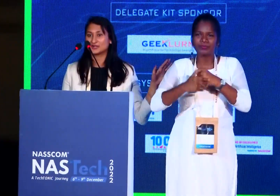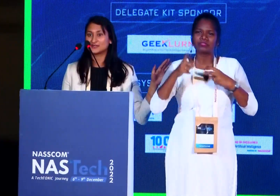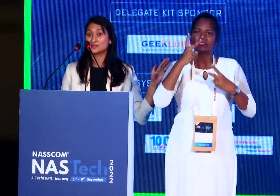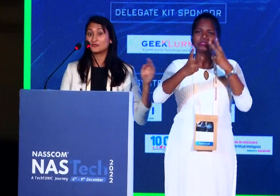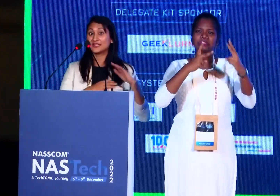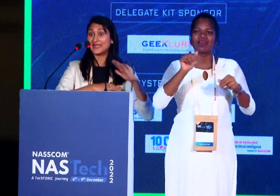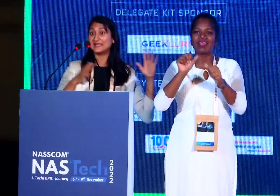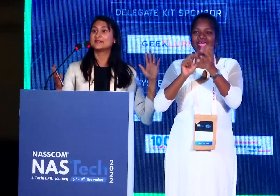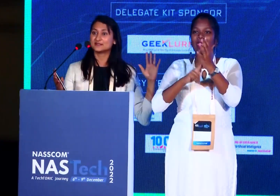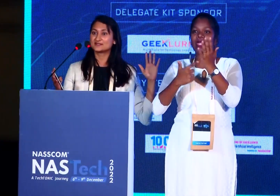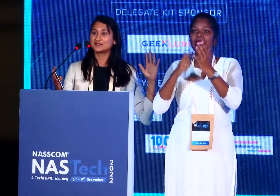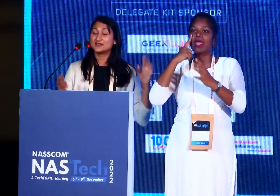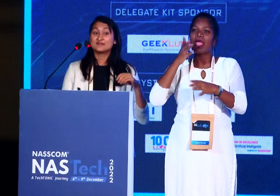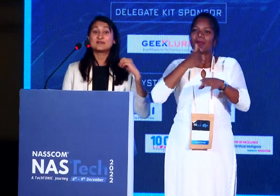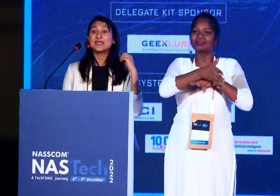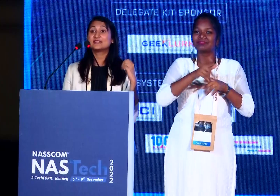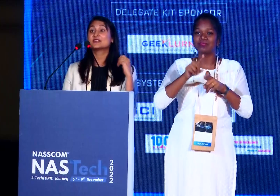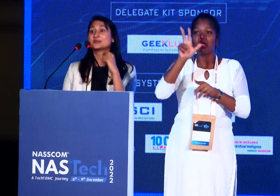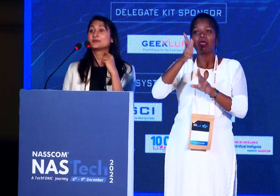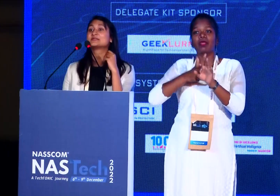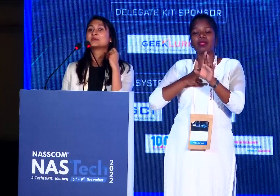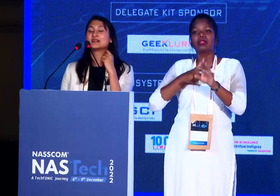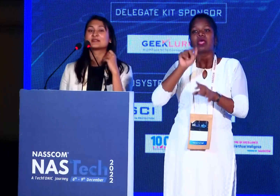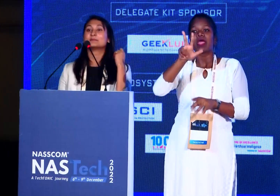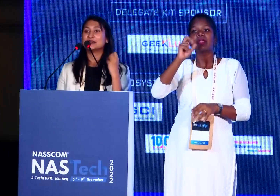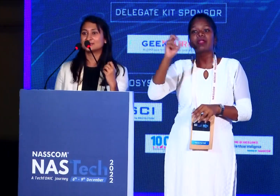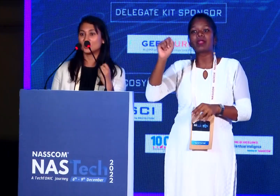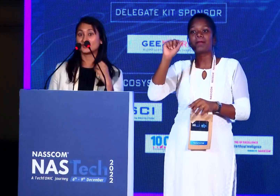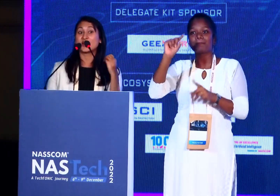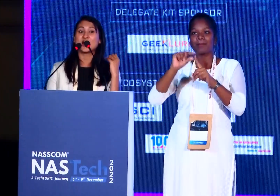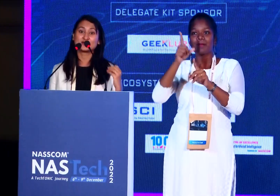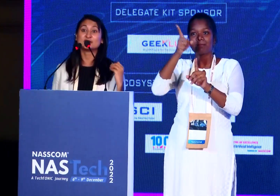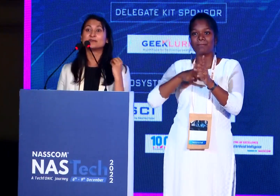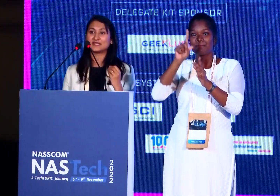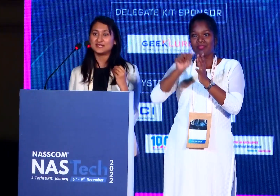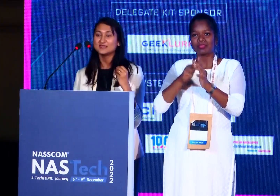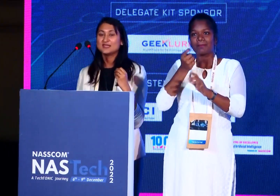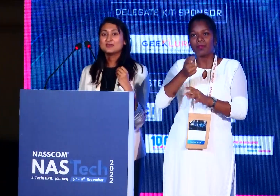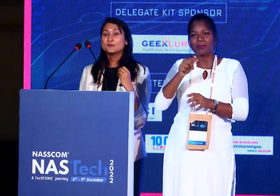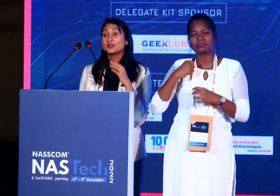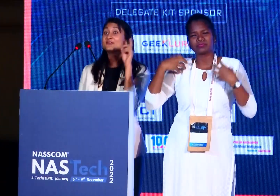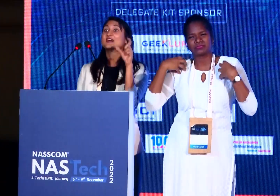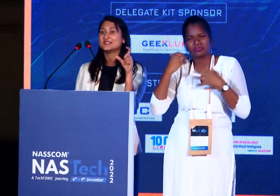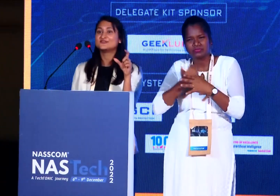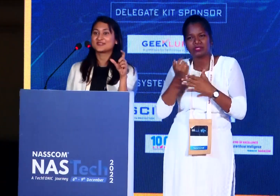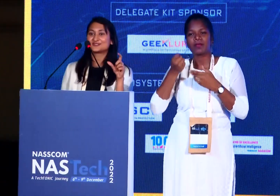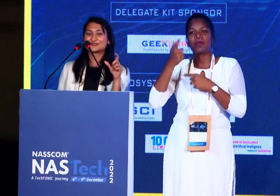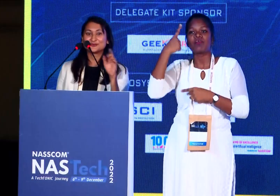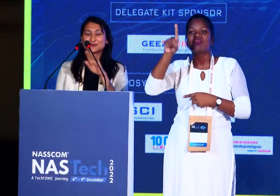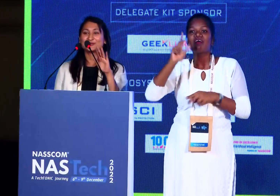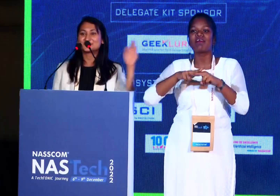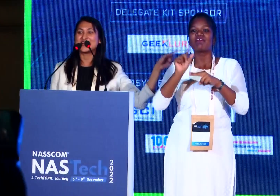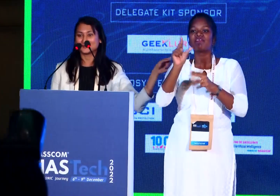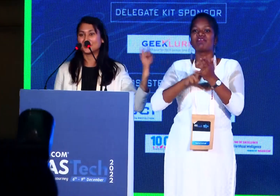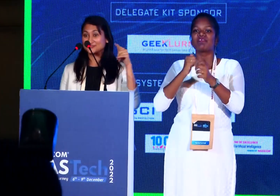antibiotics for like eight years, 800 rupees per month on their hard earned money for a fungal infection.